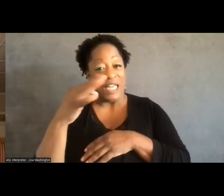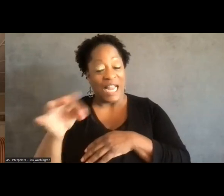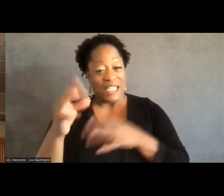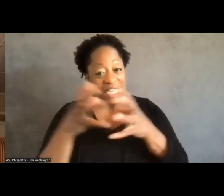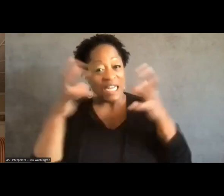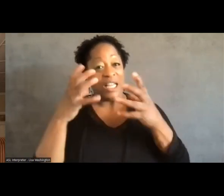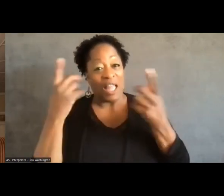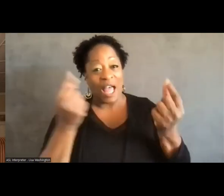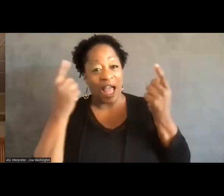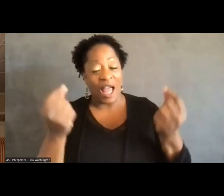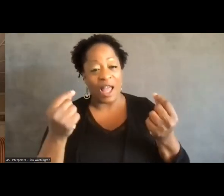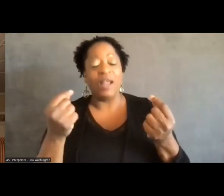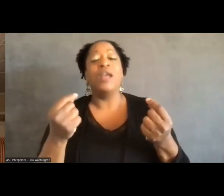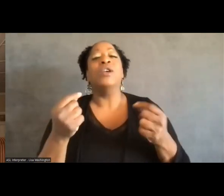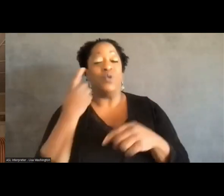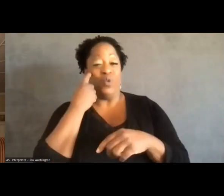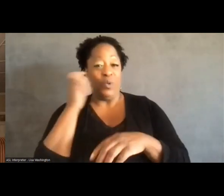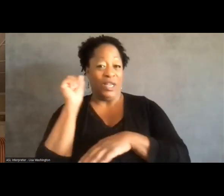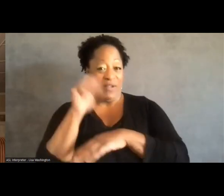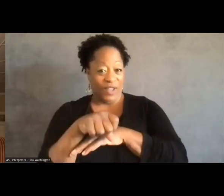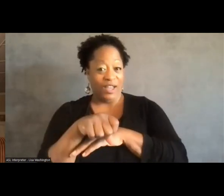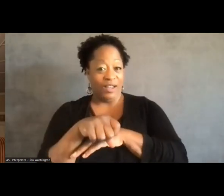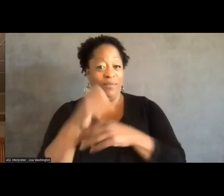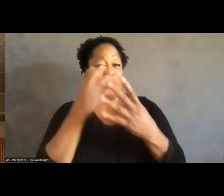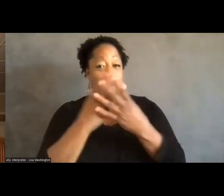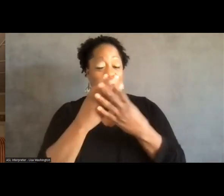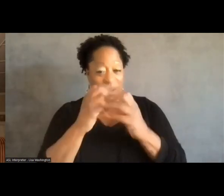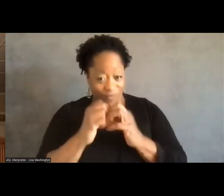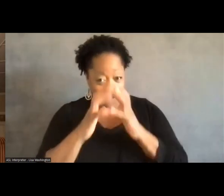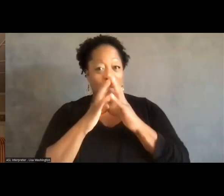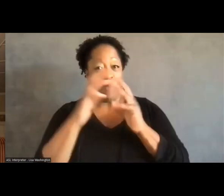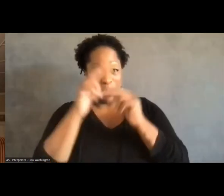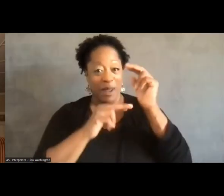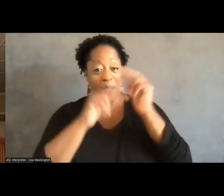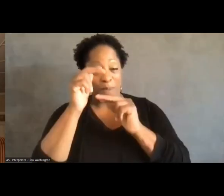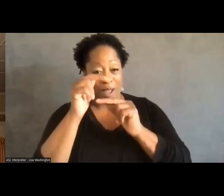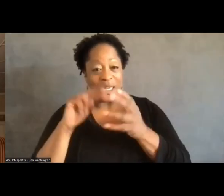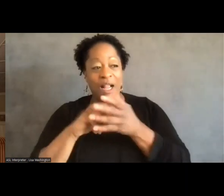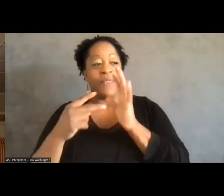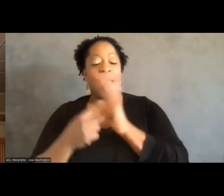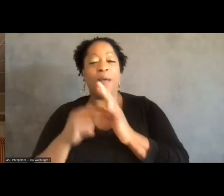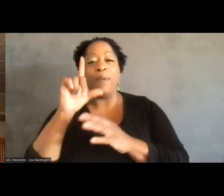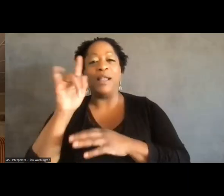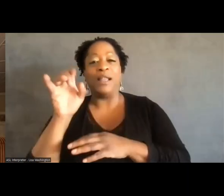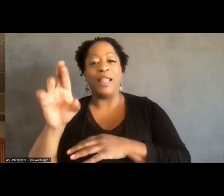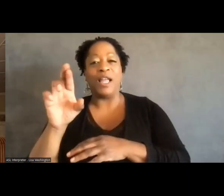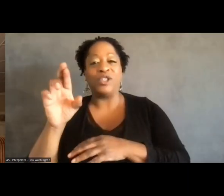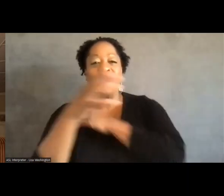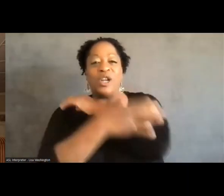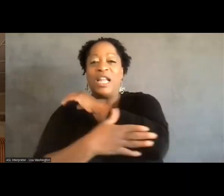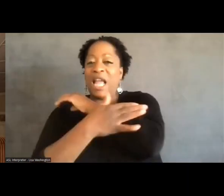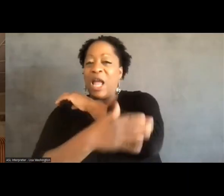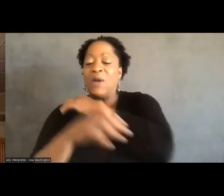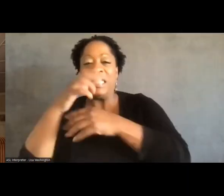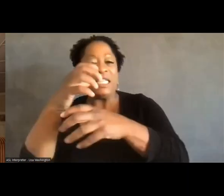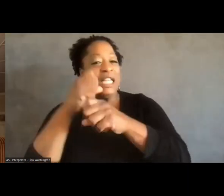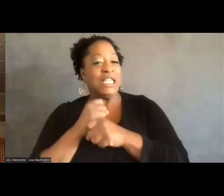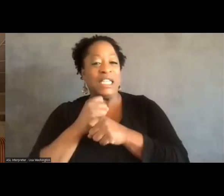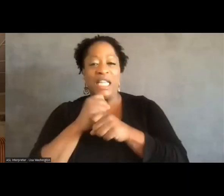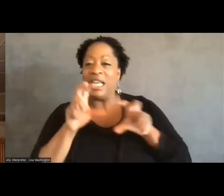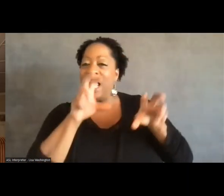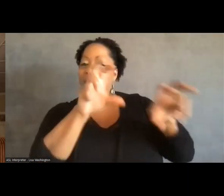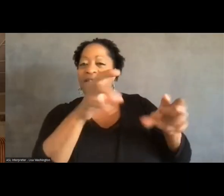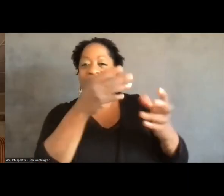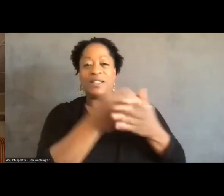We defeated the prison, as I just said. But with that, of course, it meant that Letcher County did not receive an investment of